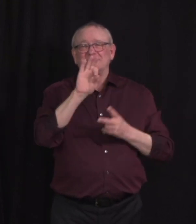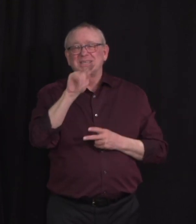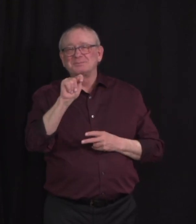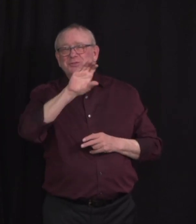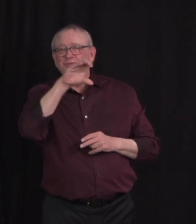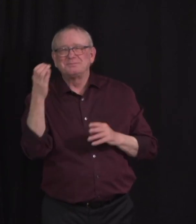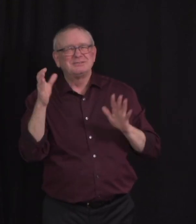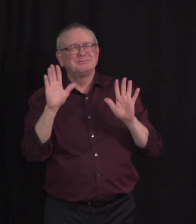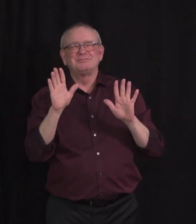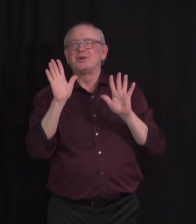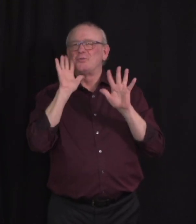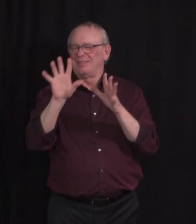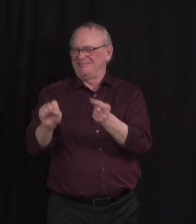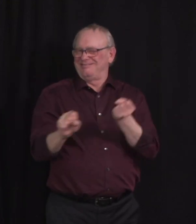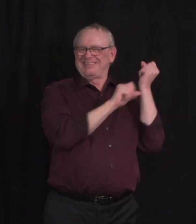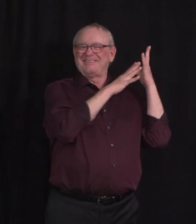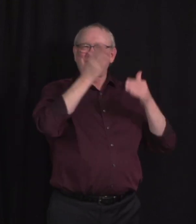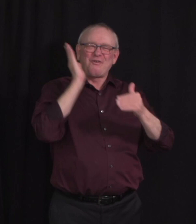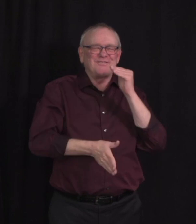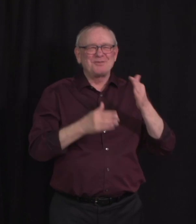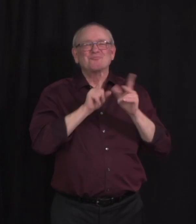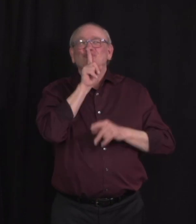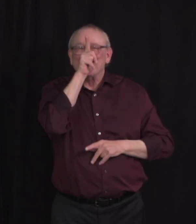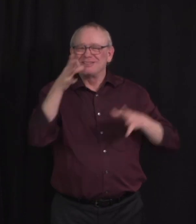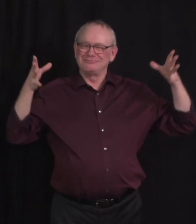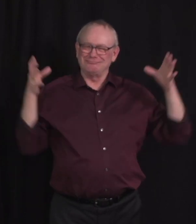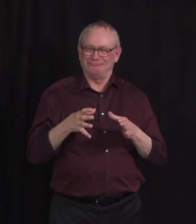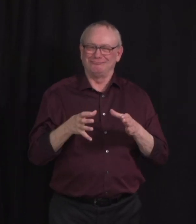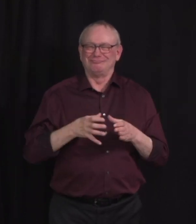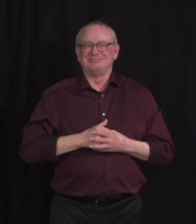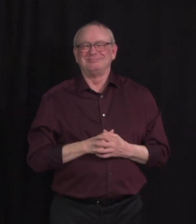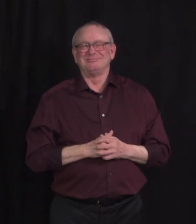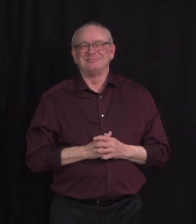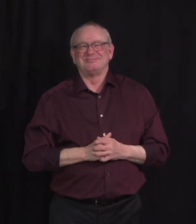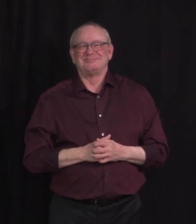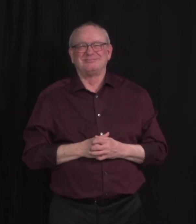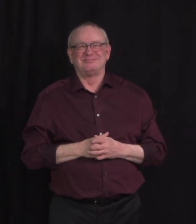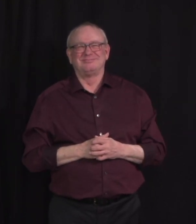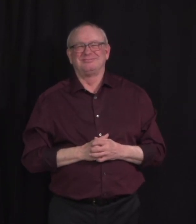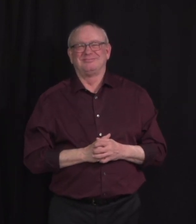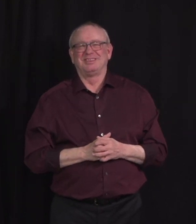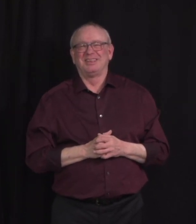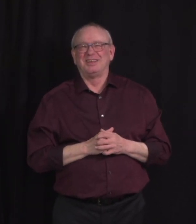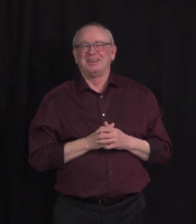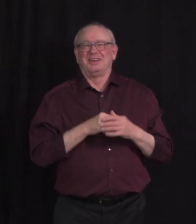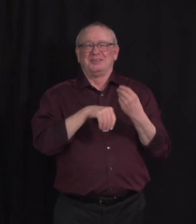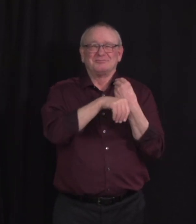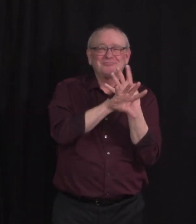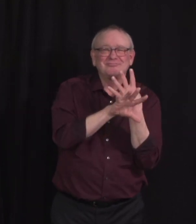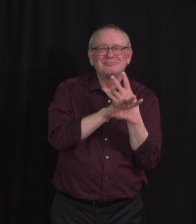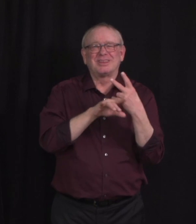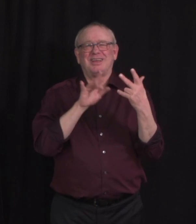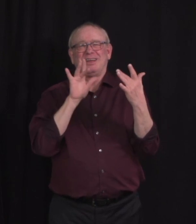virtual gatherings and celebrations will just be a memory of how we adapted and found ways to connect with one another during the pandemic in